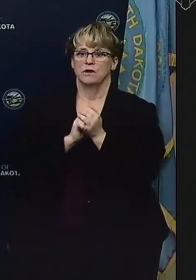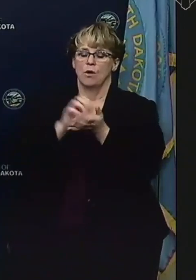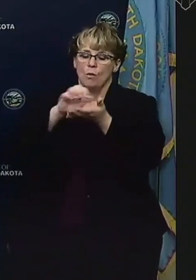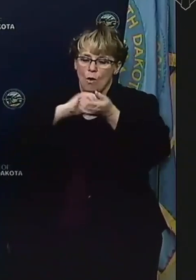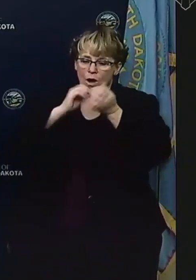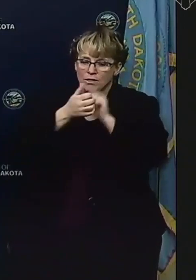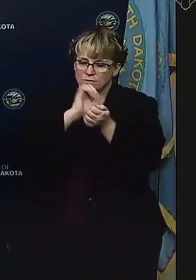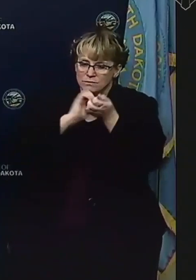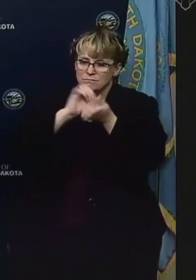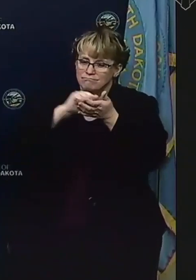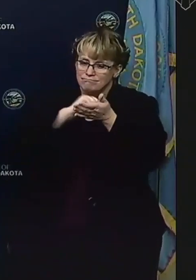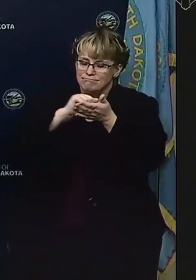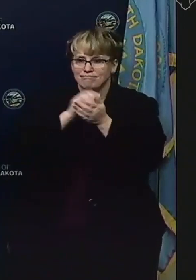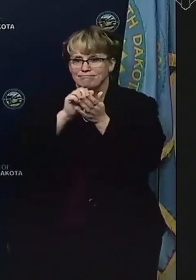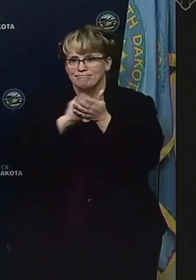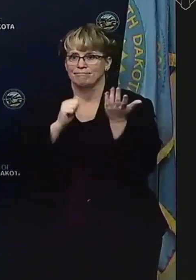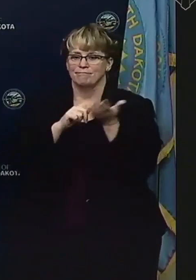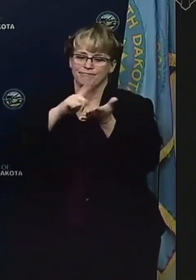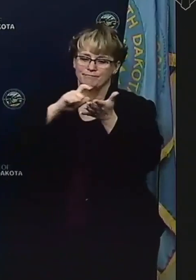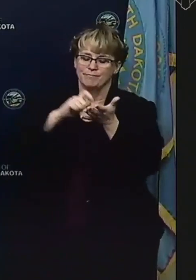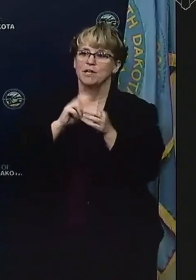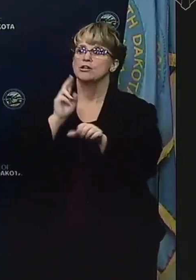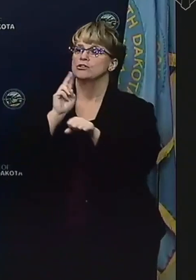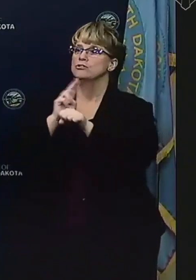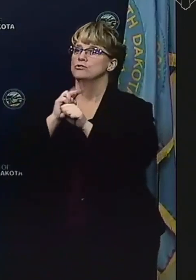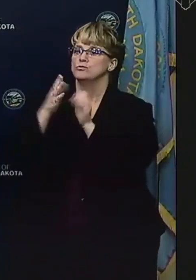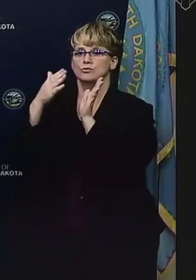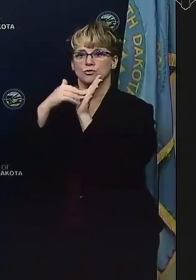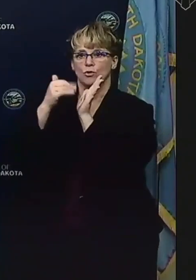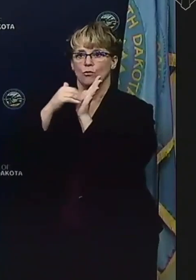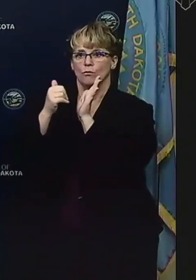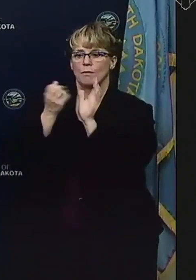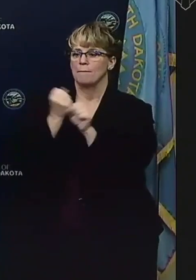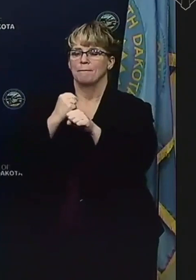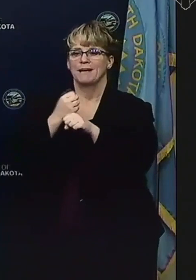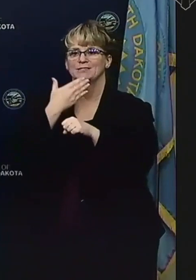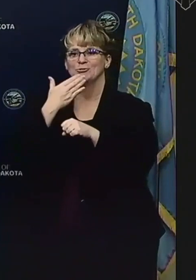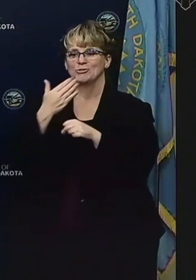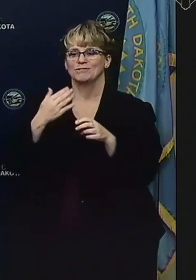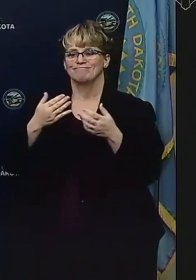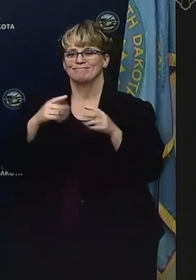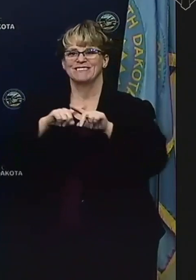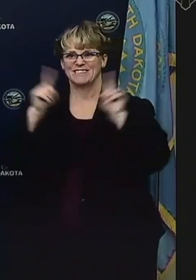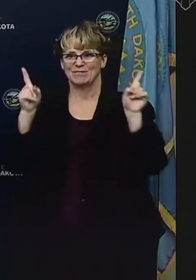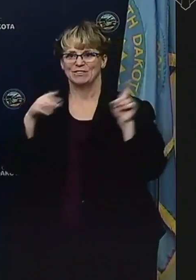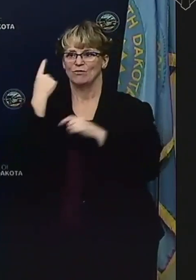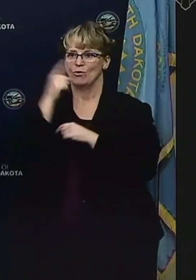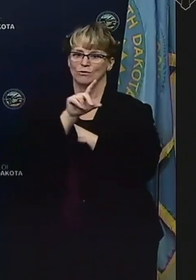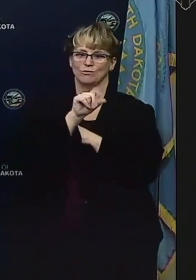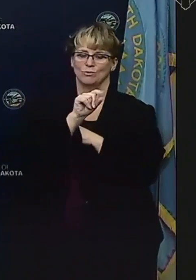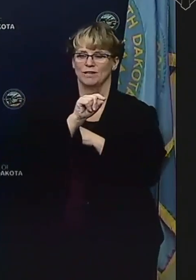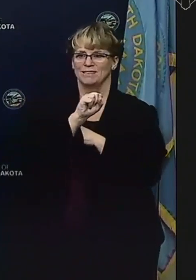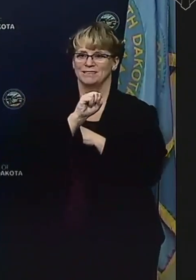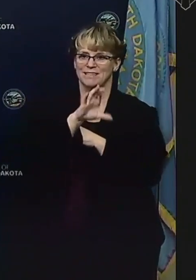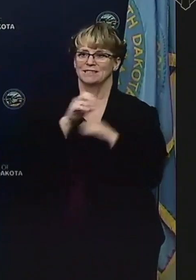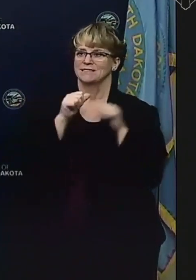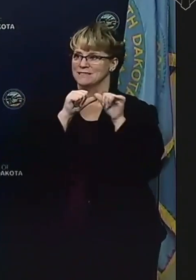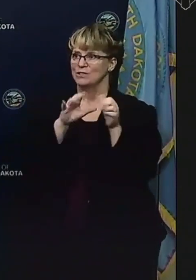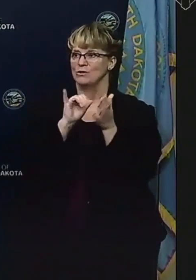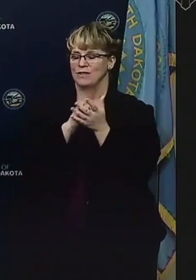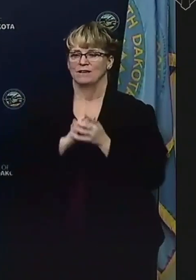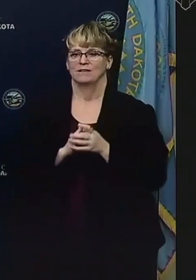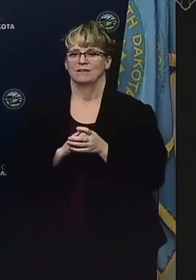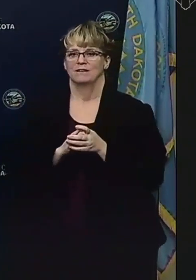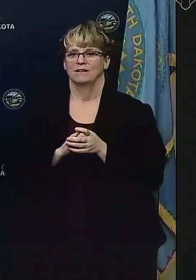hands. Remember when you wash your hands to use soap. That makes a world of difference to use soap for 20 seconds. And continue to do that.